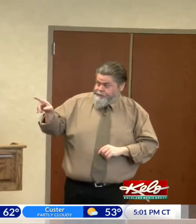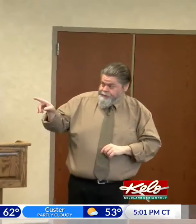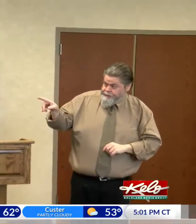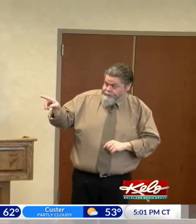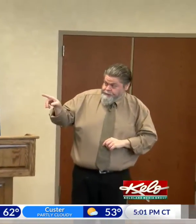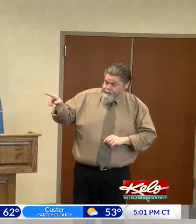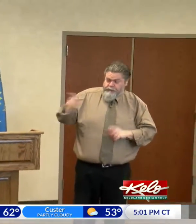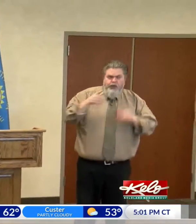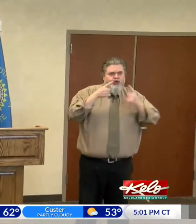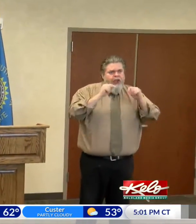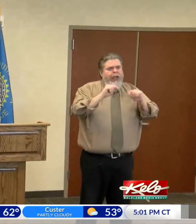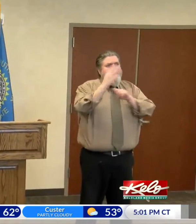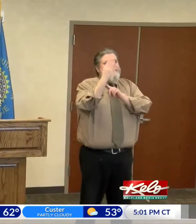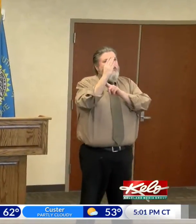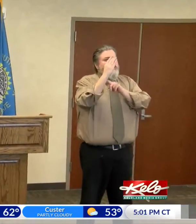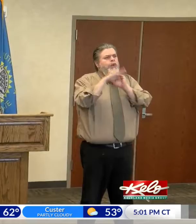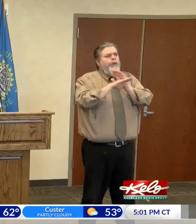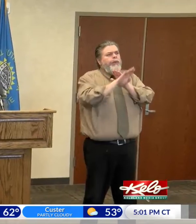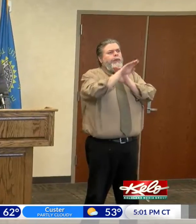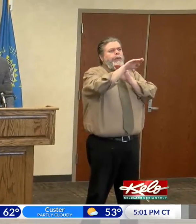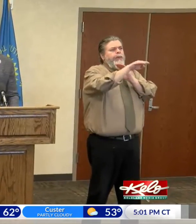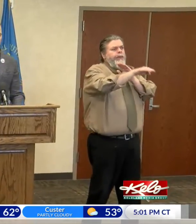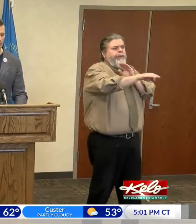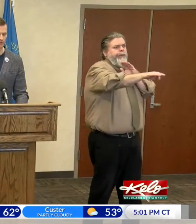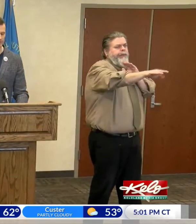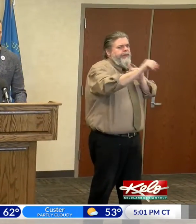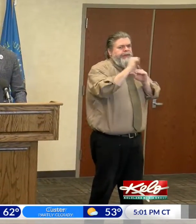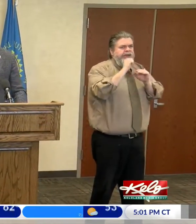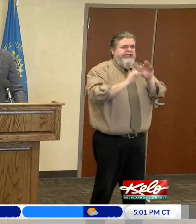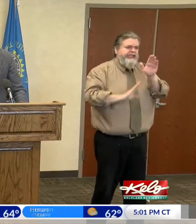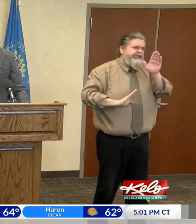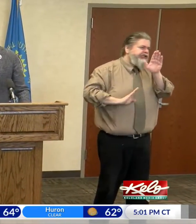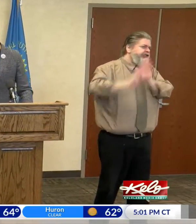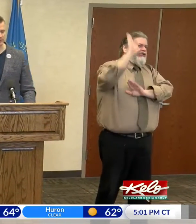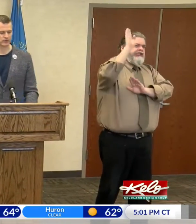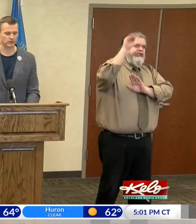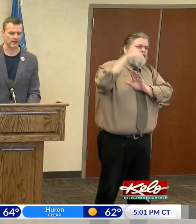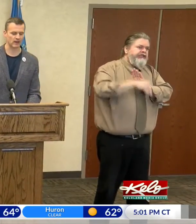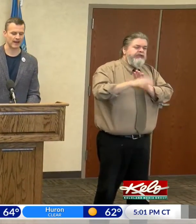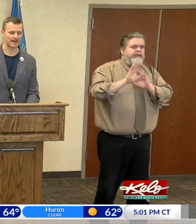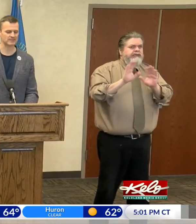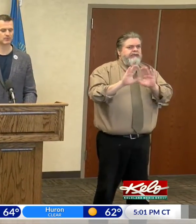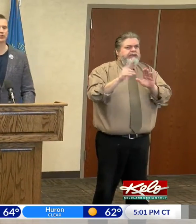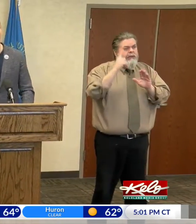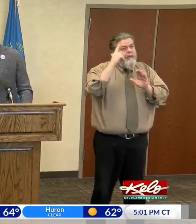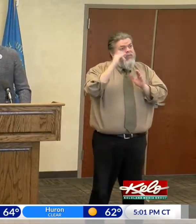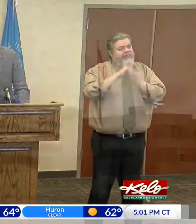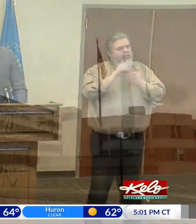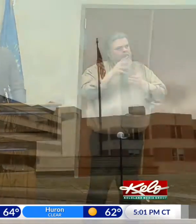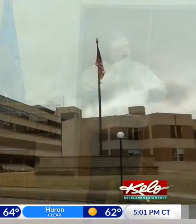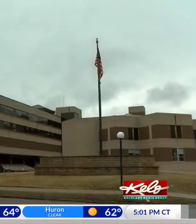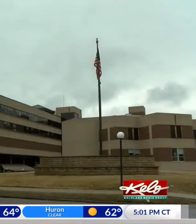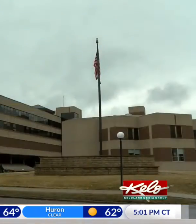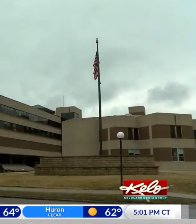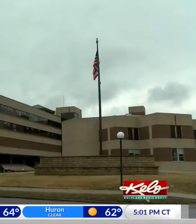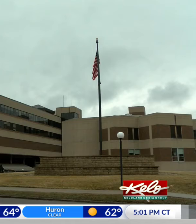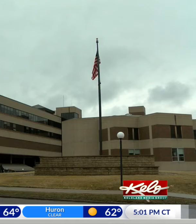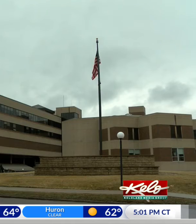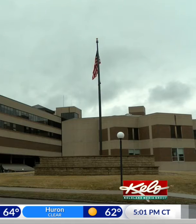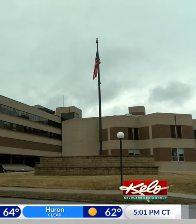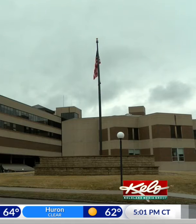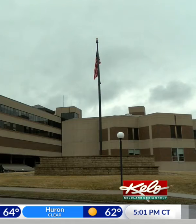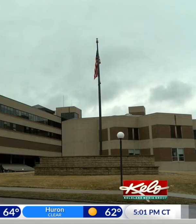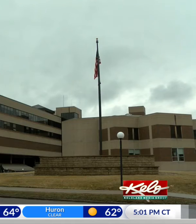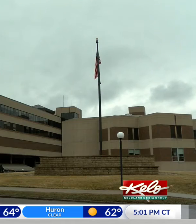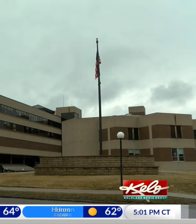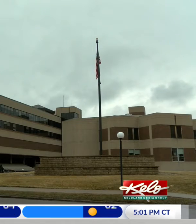in the blue and that is important because we're trying to ensure that our hospital care is available for